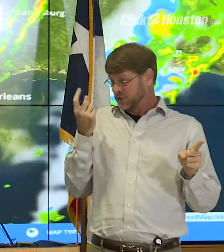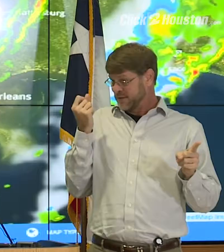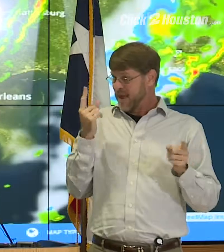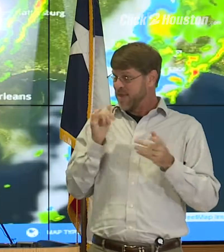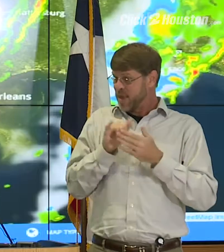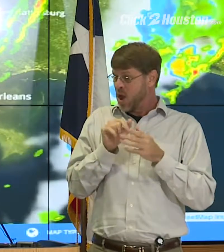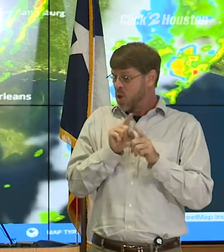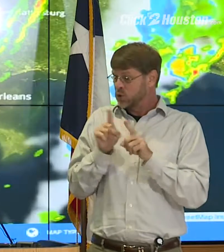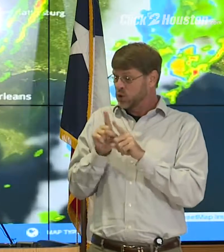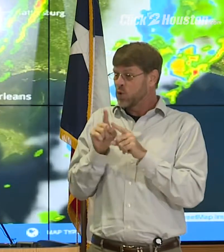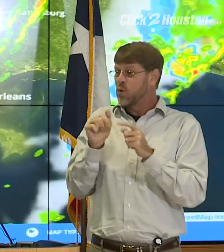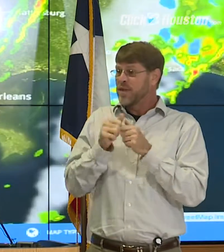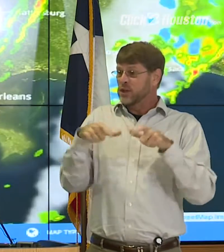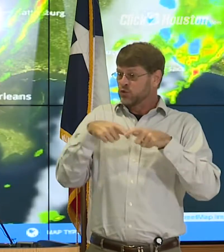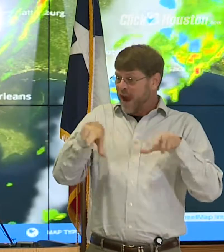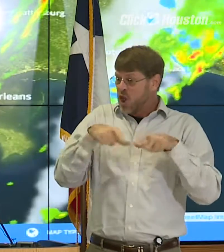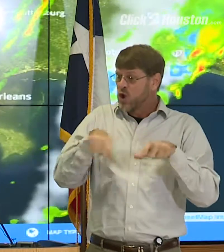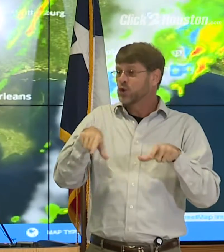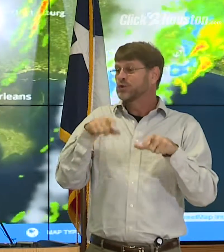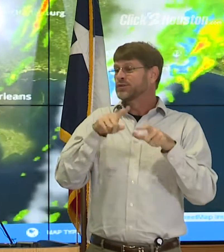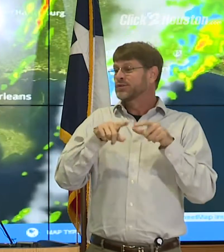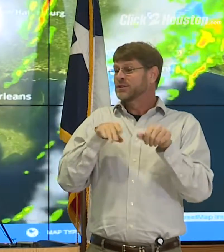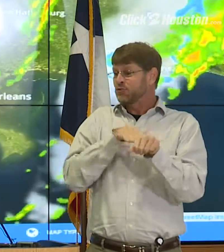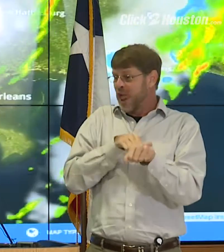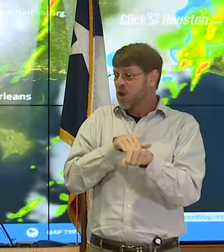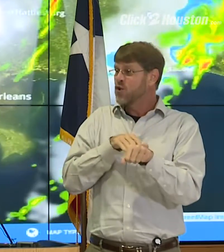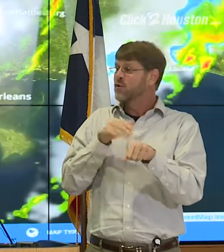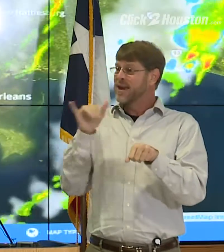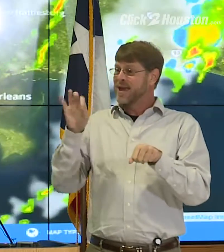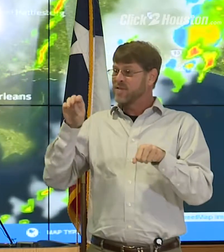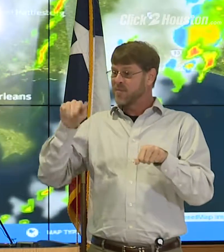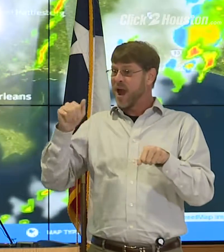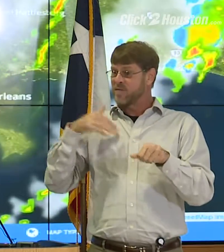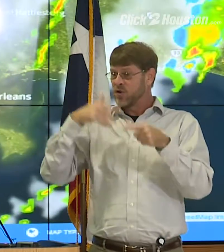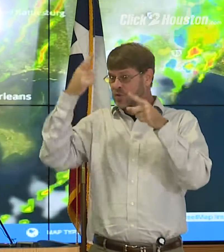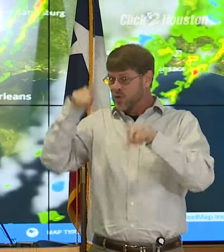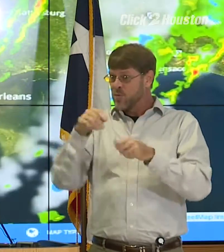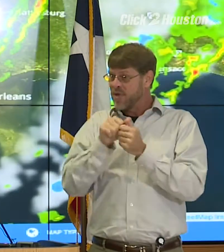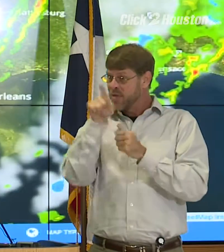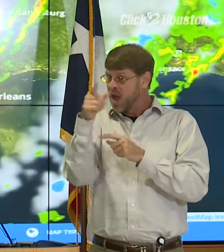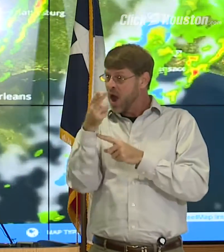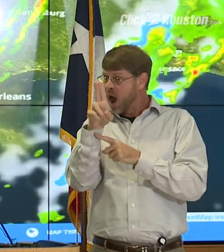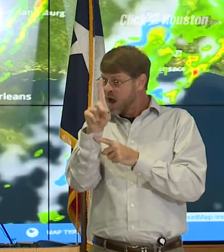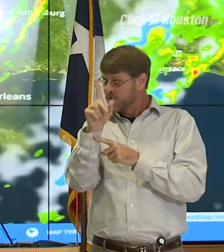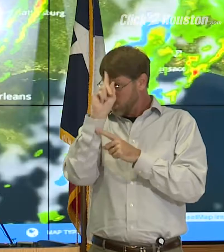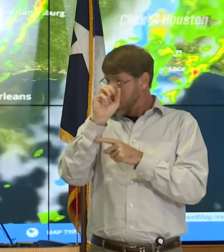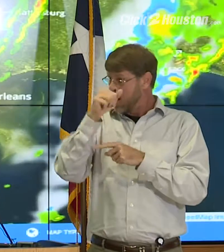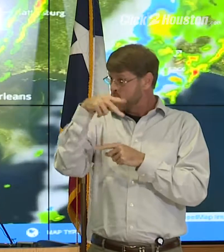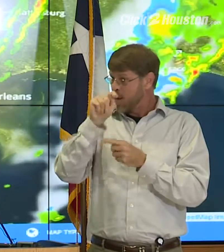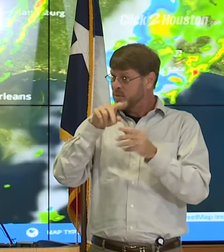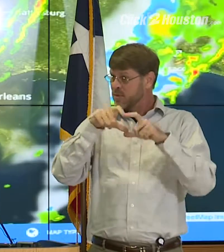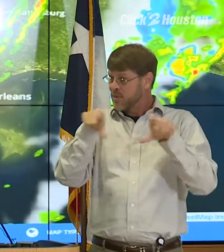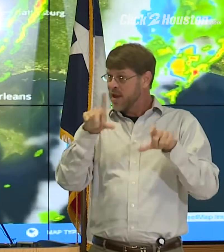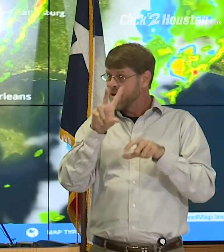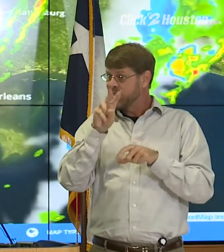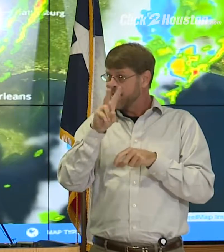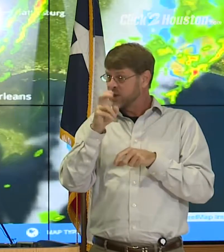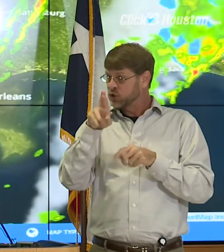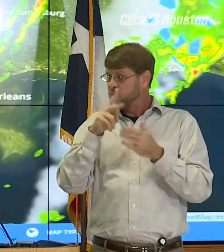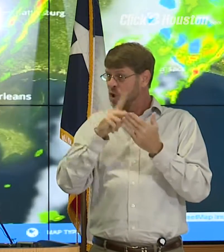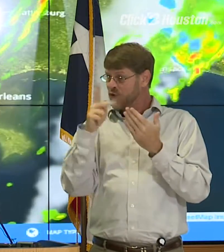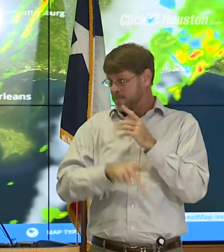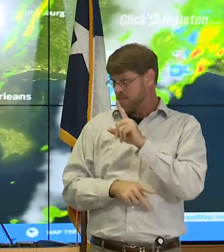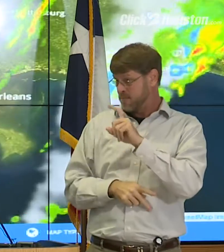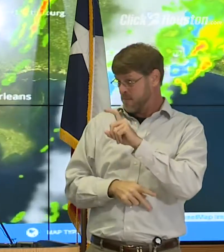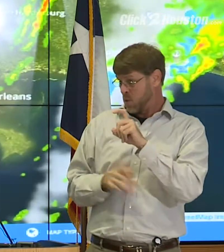in addition to trailers and things like that, FEMA now has a program with HUD for an apartment voucher program. Is that